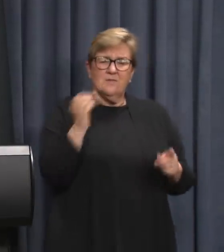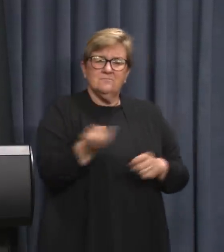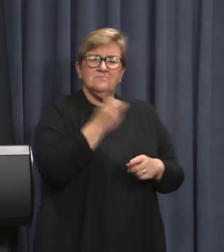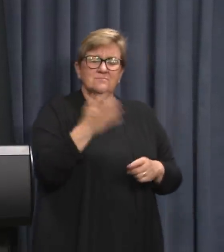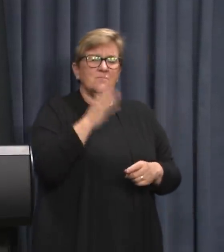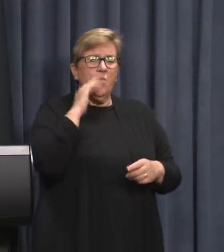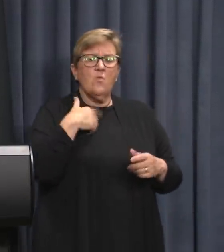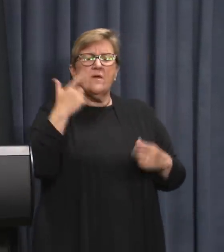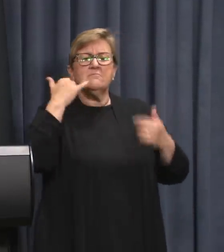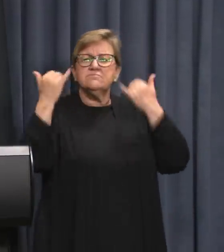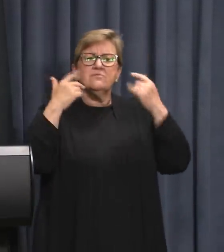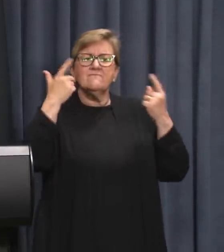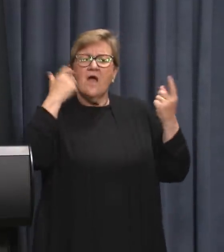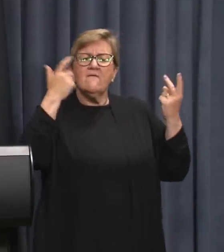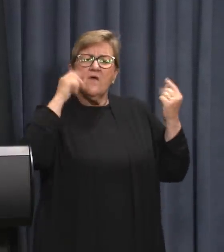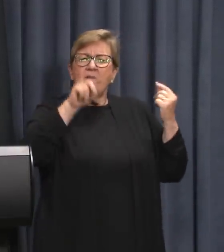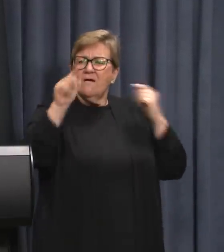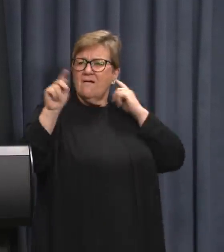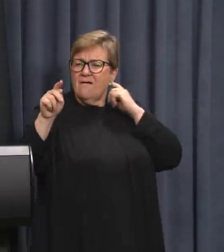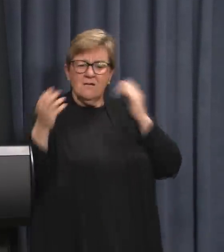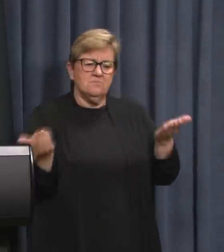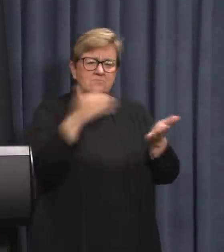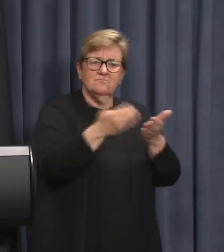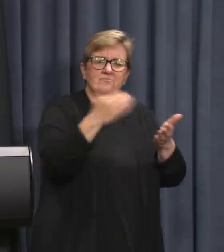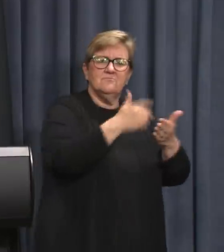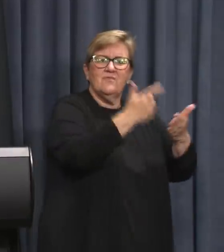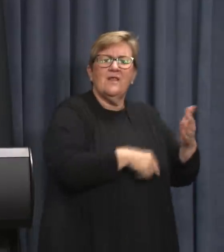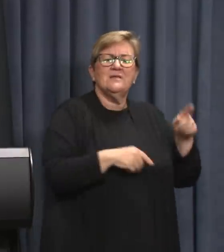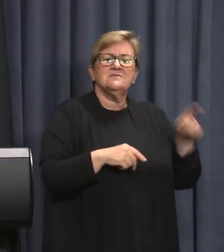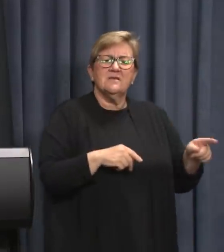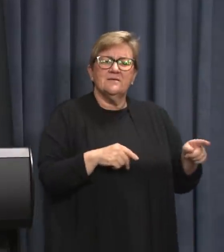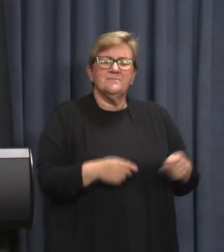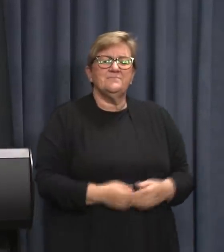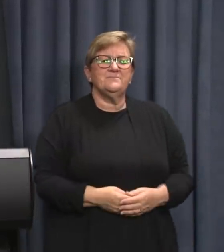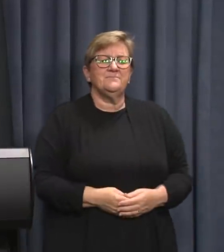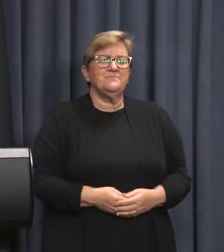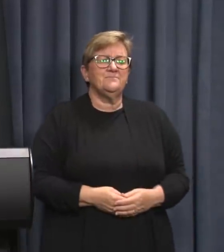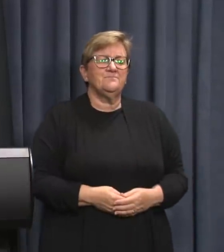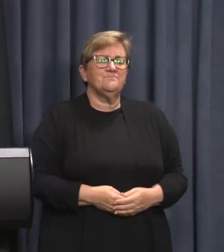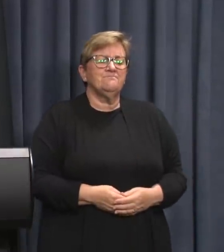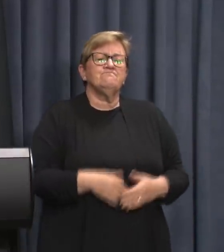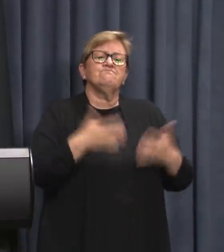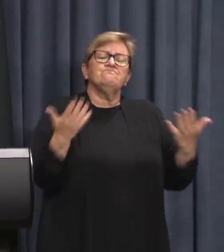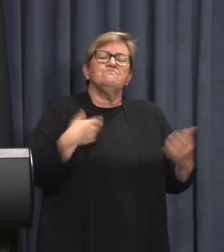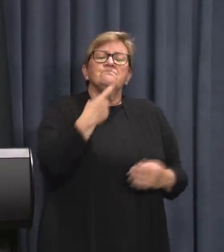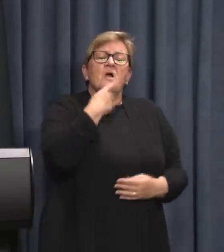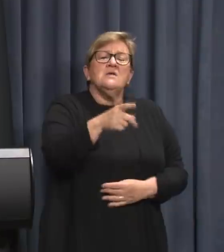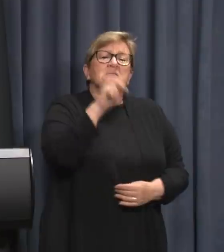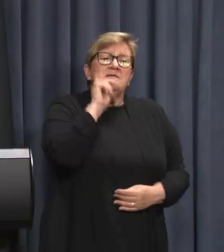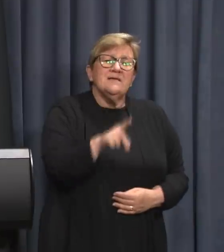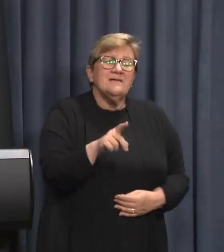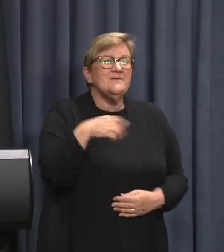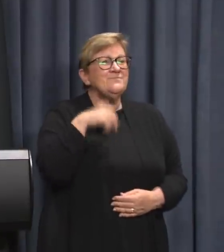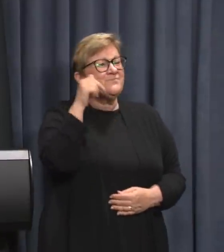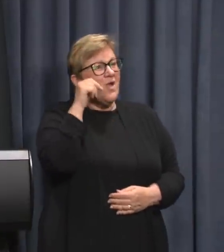as our contact tracers keep working and interviewing people to get the latest information. As I said yesterday, I